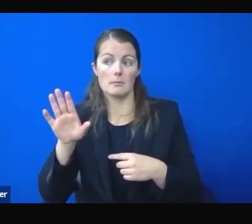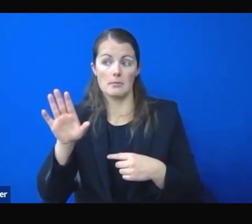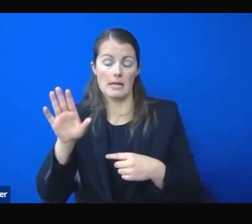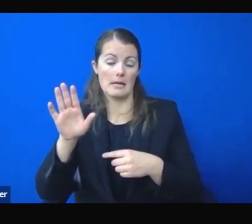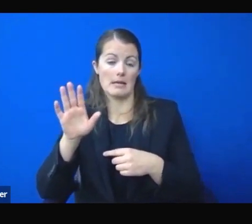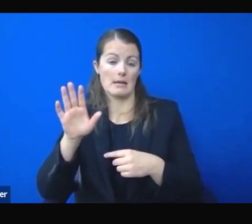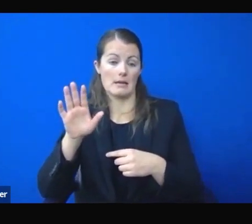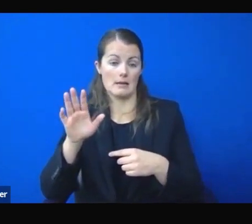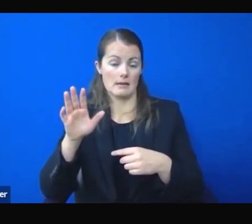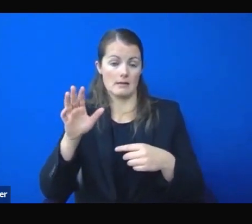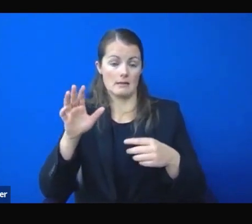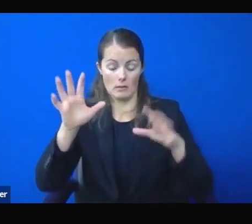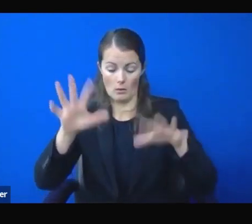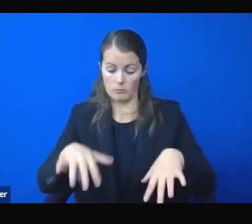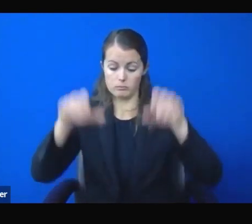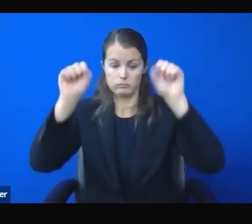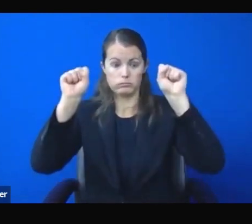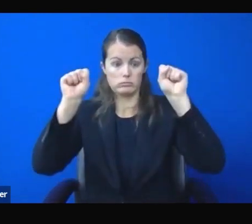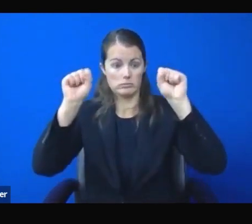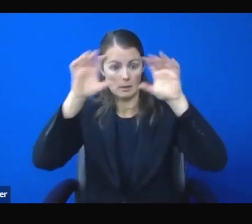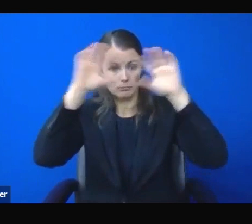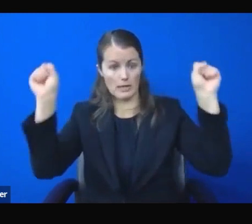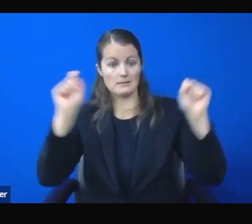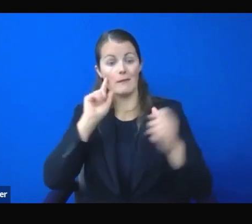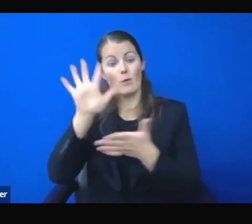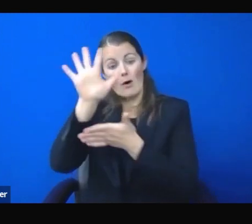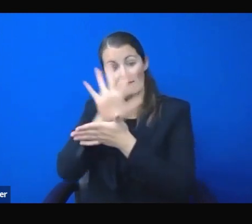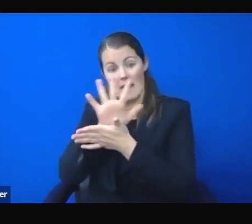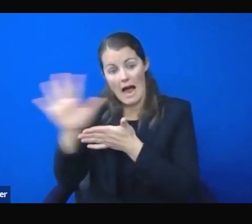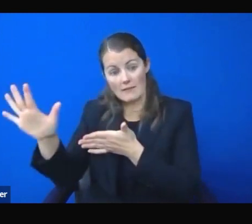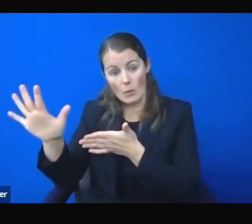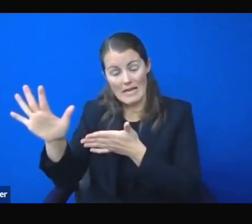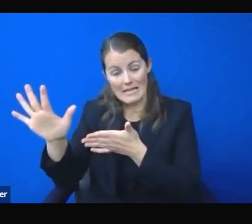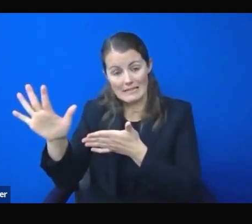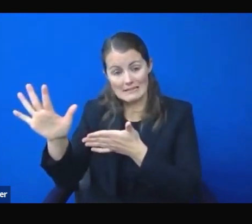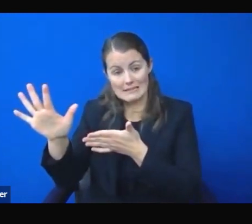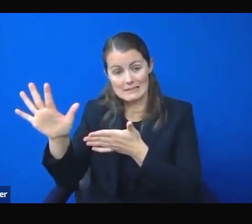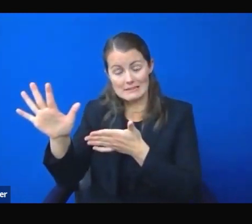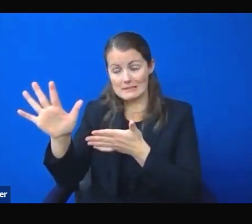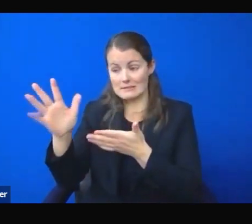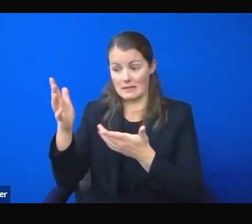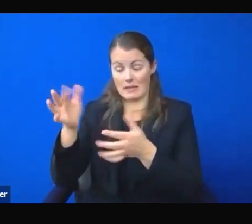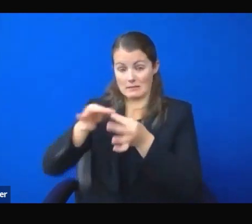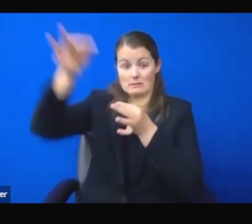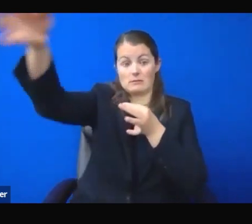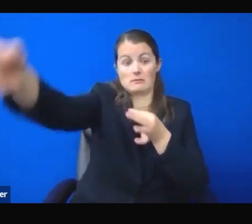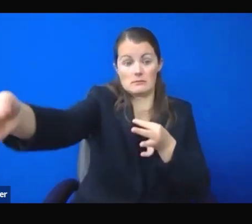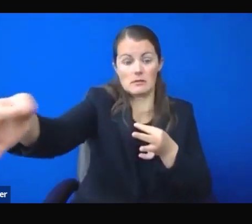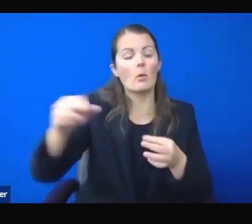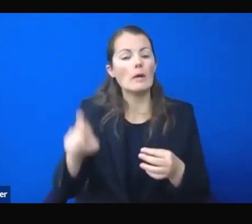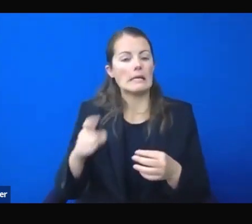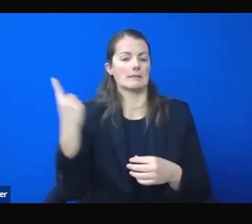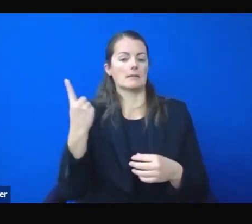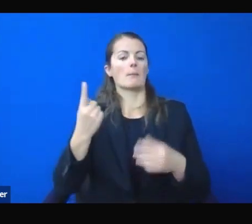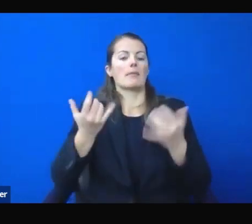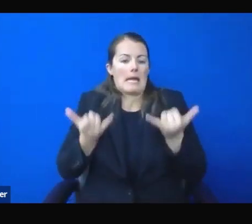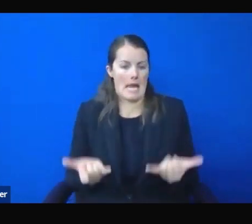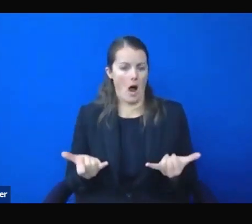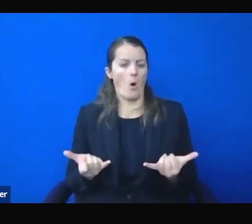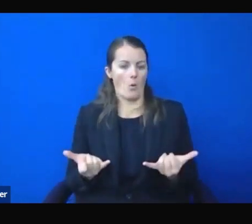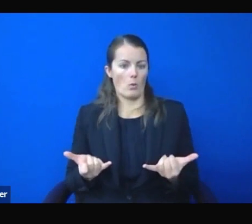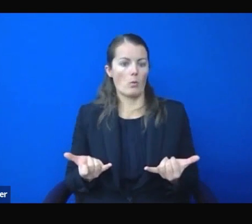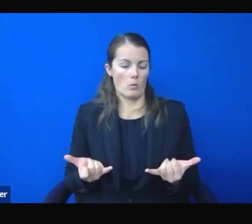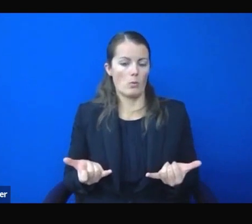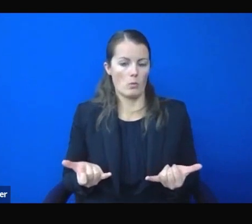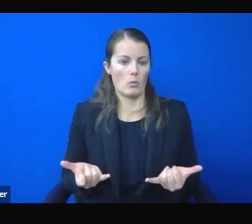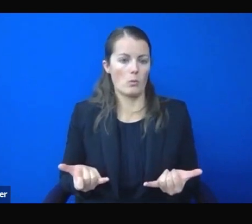hang on for. And we need something done and we need something done now. It's an open invitation to anybody that doesn't think there's